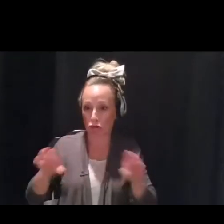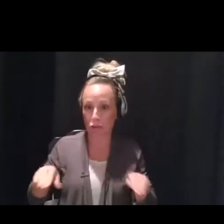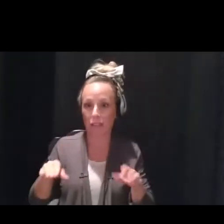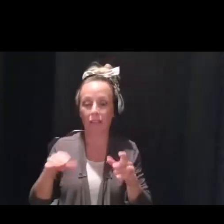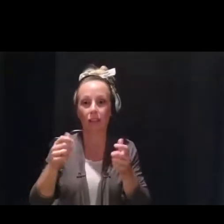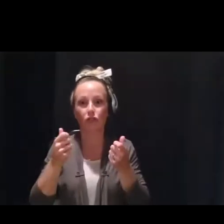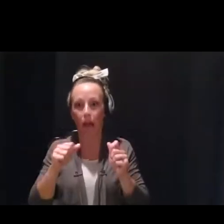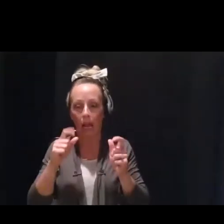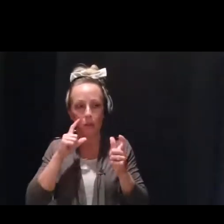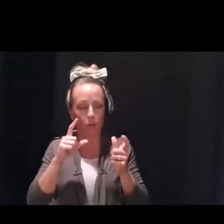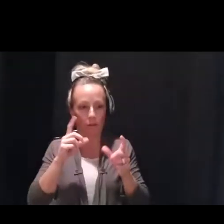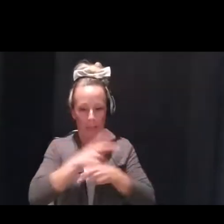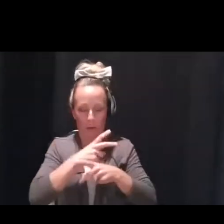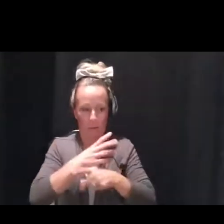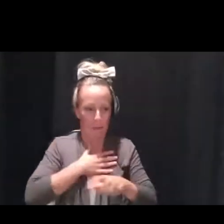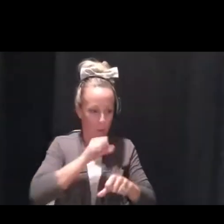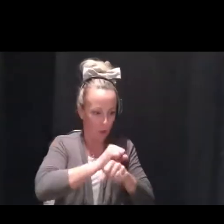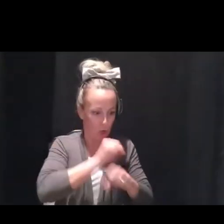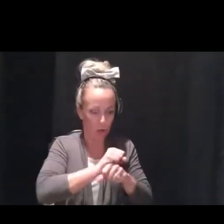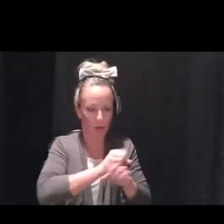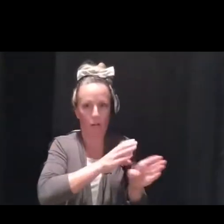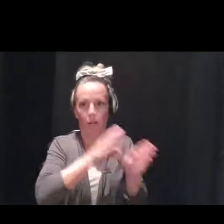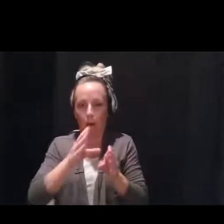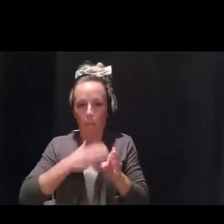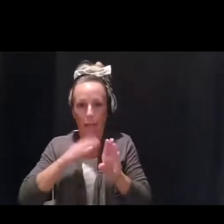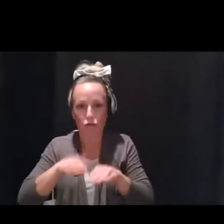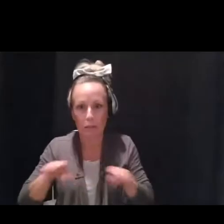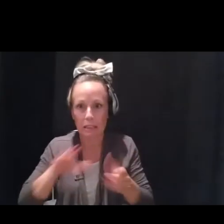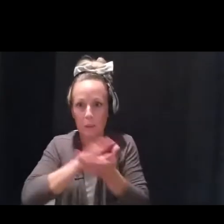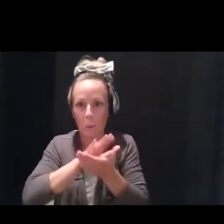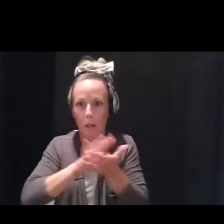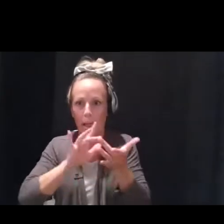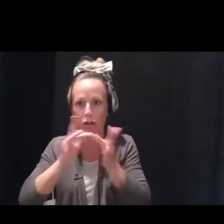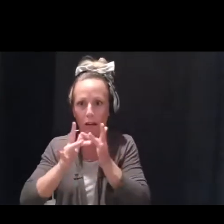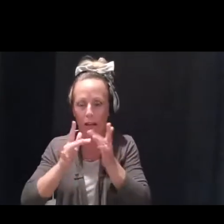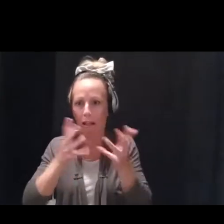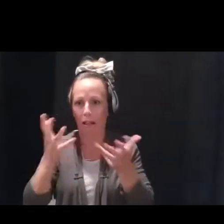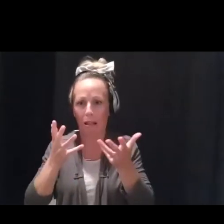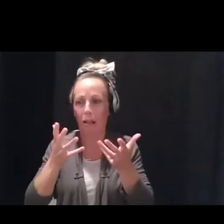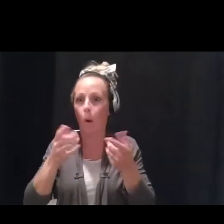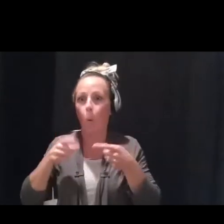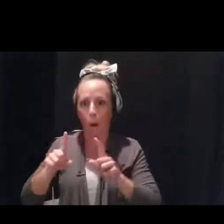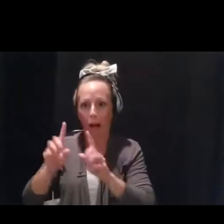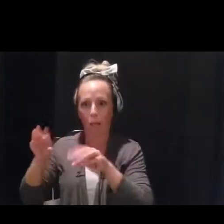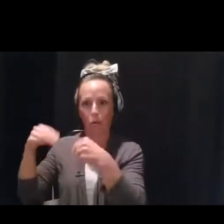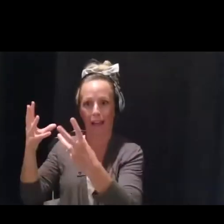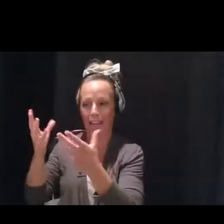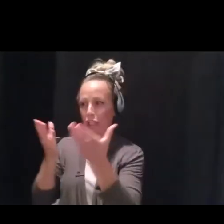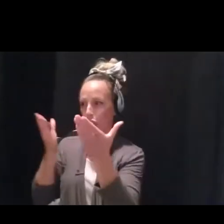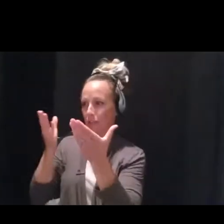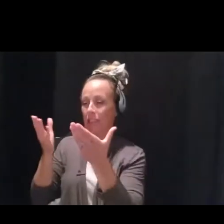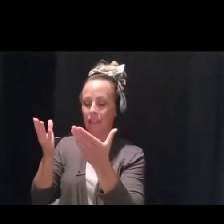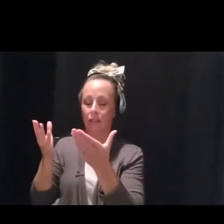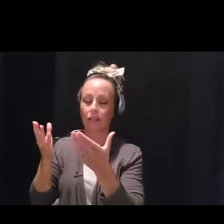juggle their work demands with online schooling, whereas previously we were providing those services in many of our area